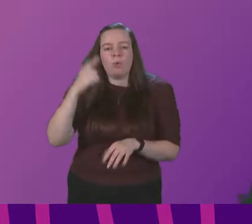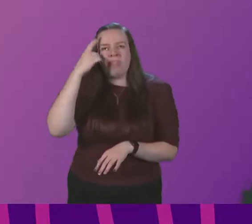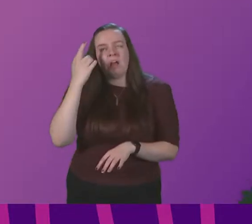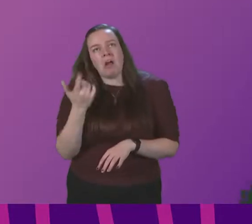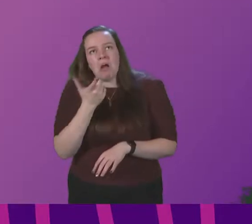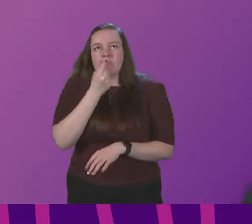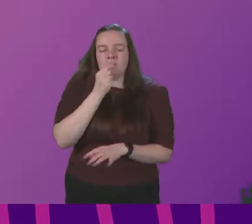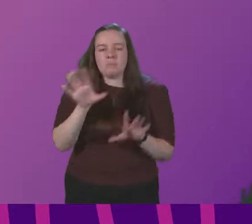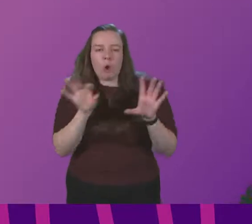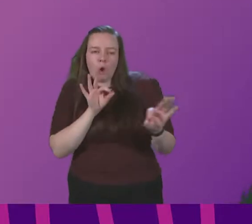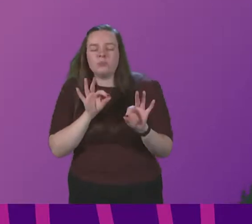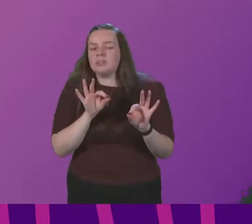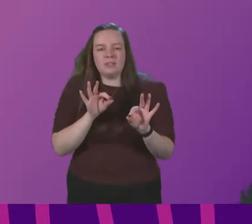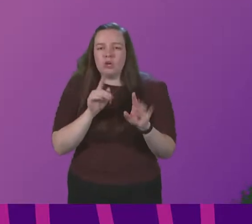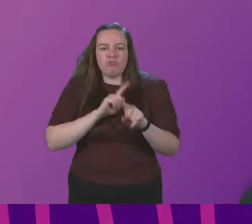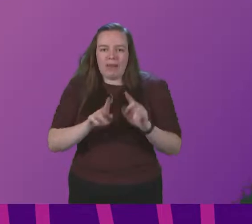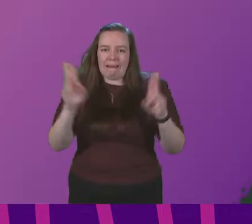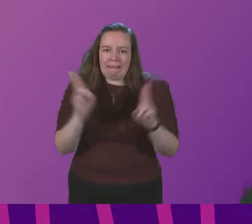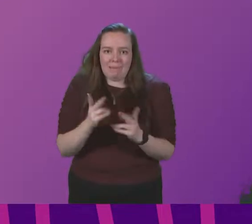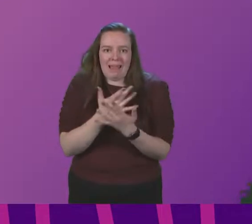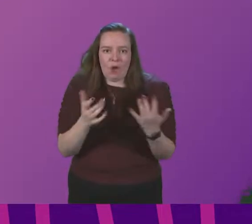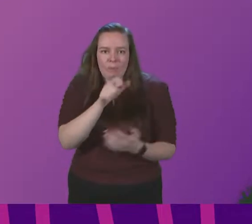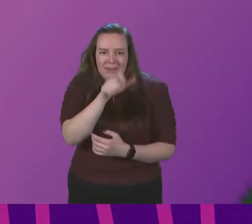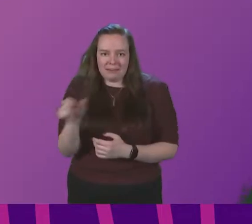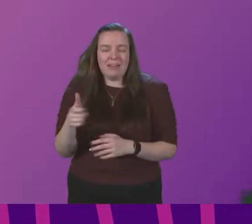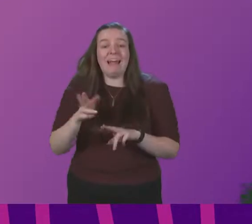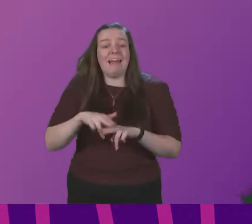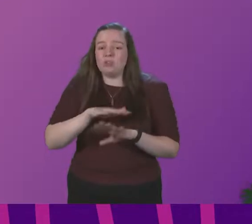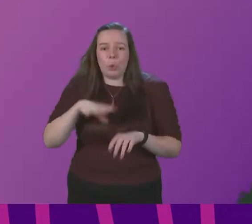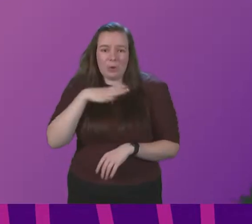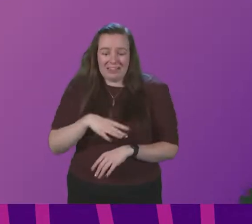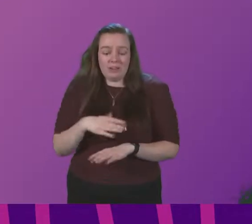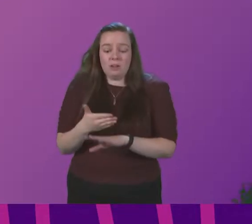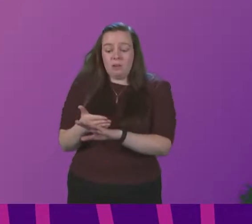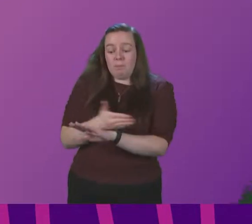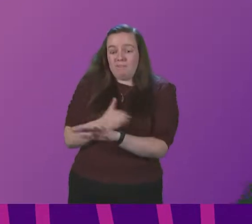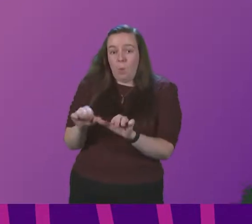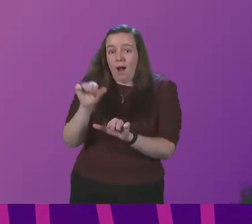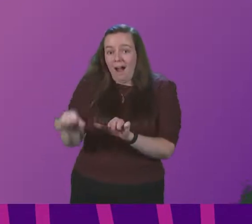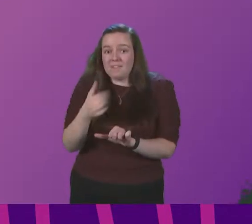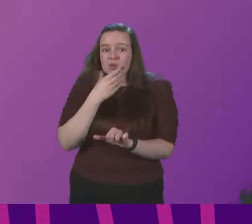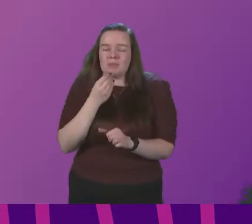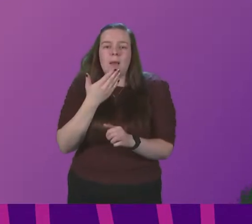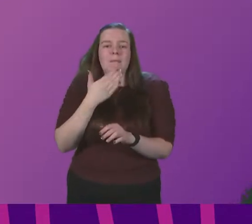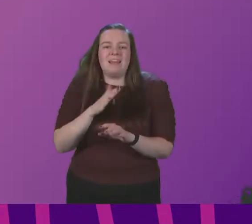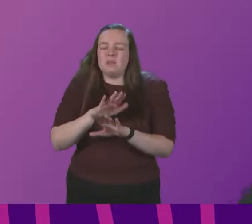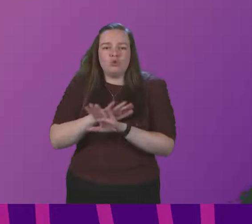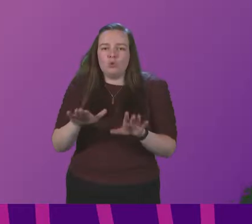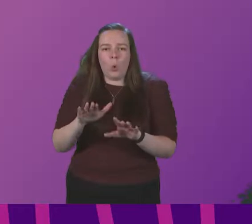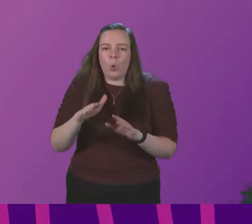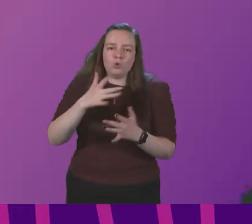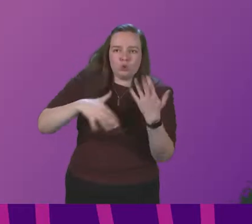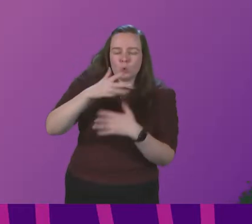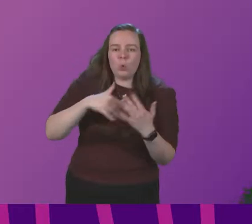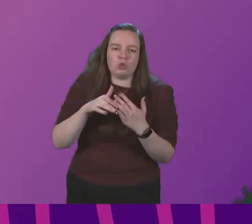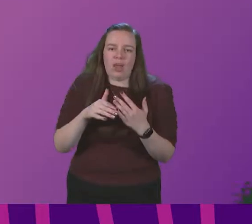Cut down unnecessary contacts as much as possible. In the run-up to and immediately after Christmas, please avoid socialising with people in other households